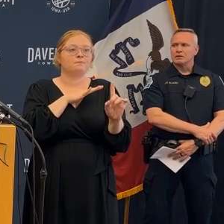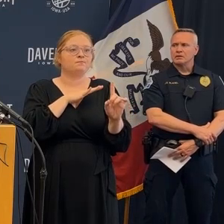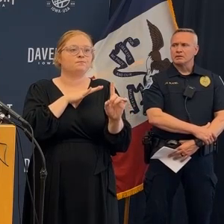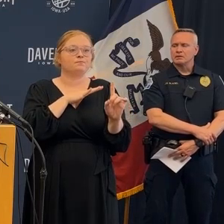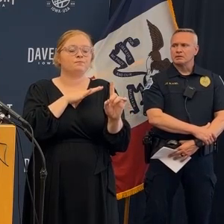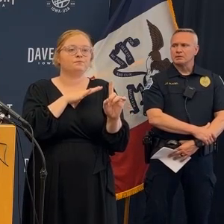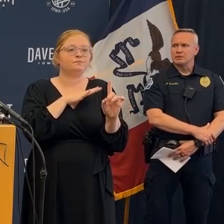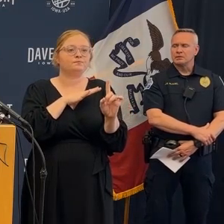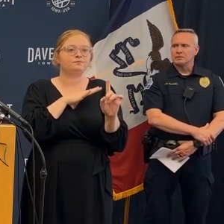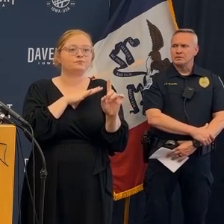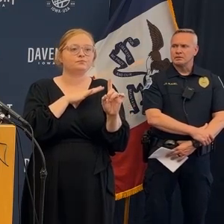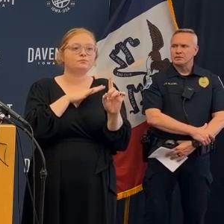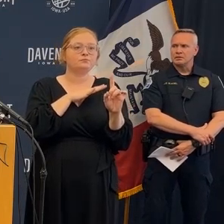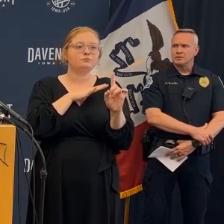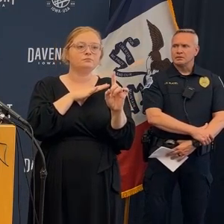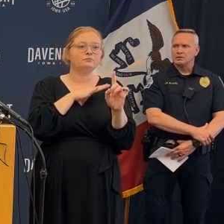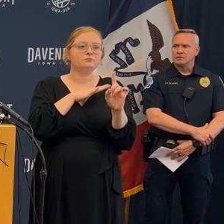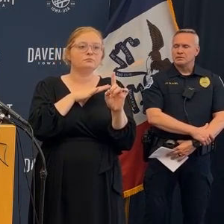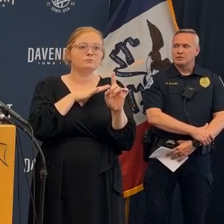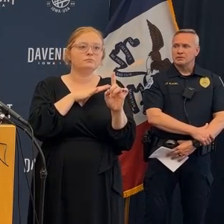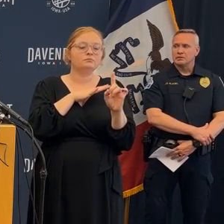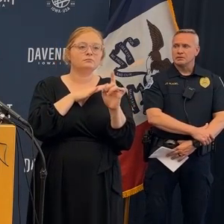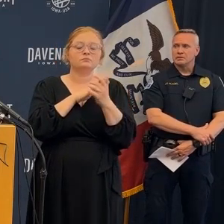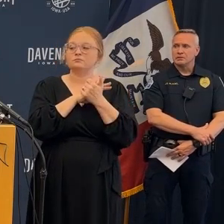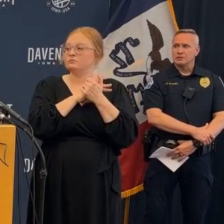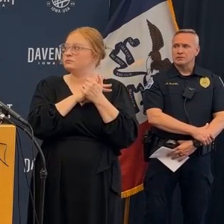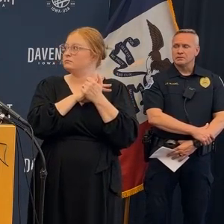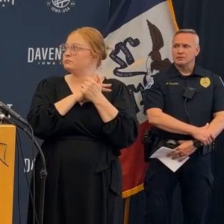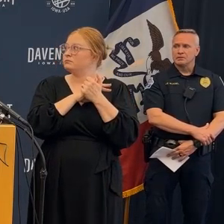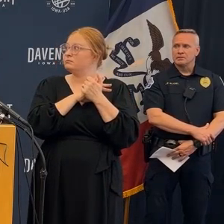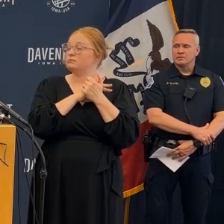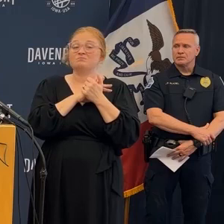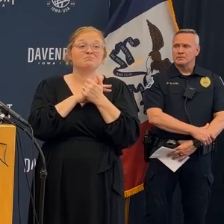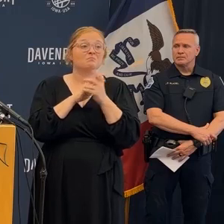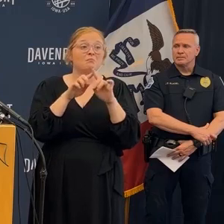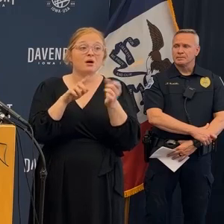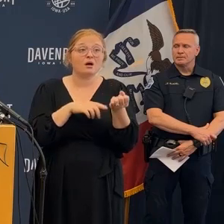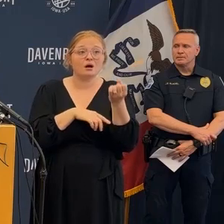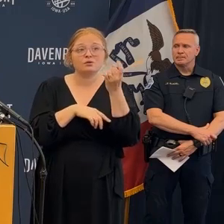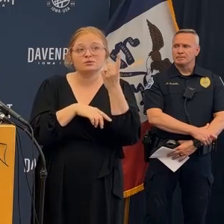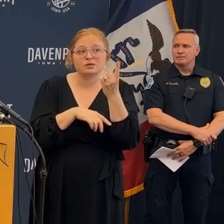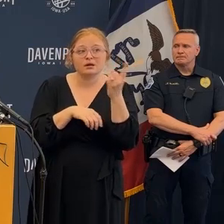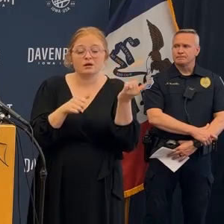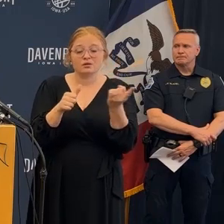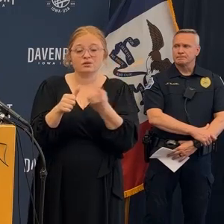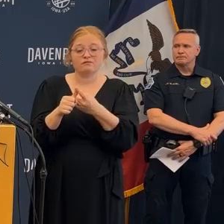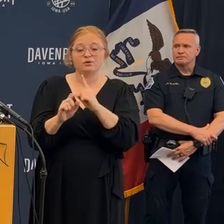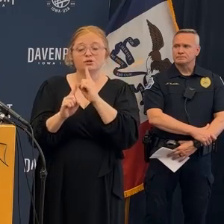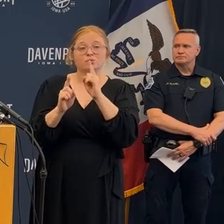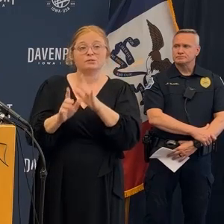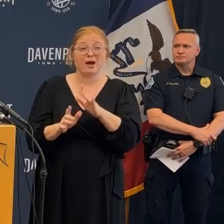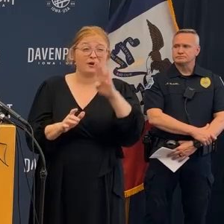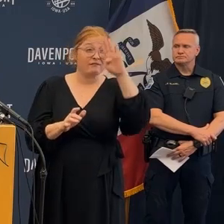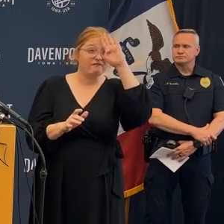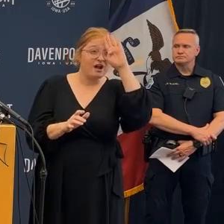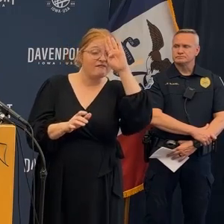this very generally was in a place that is unbelievably dangerous to get out